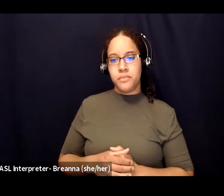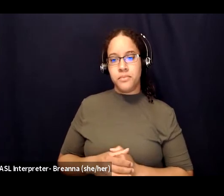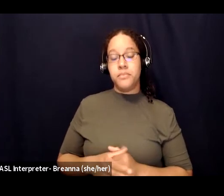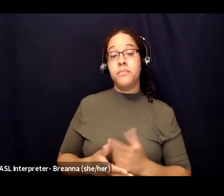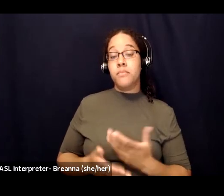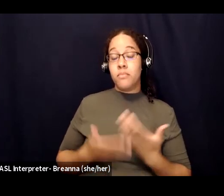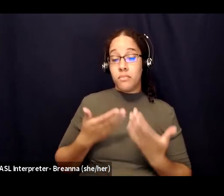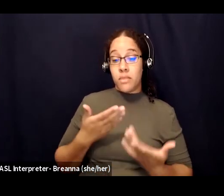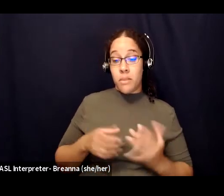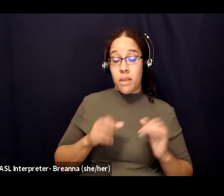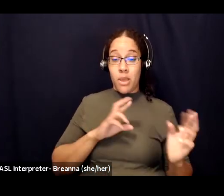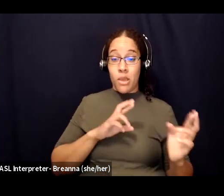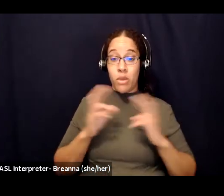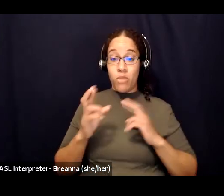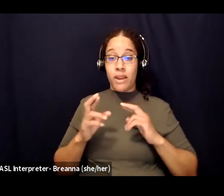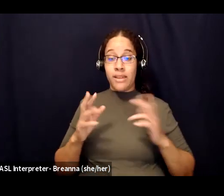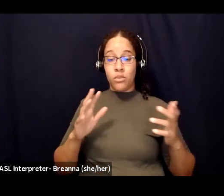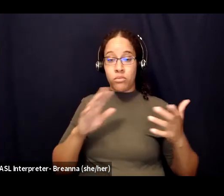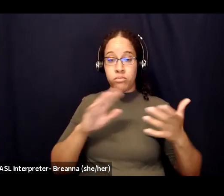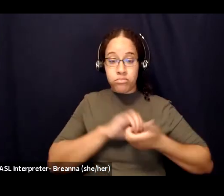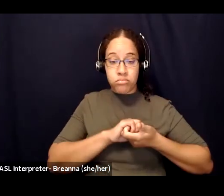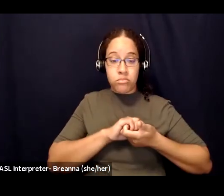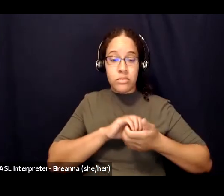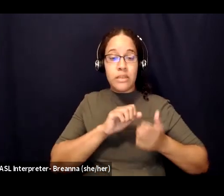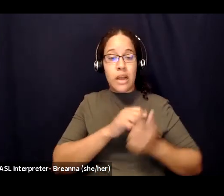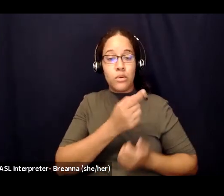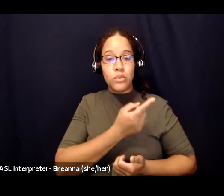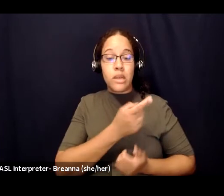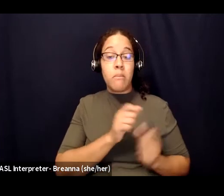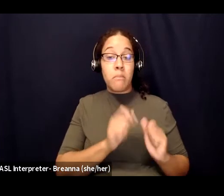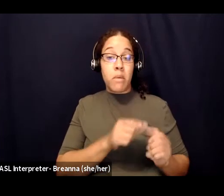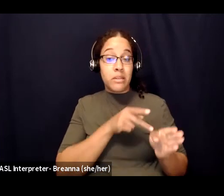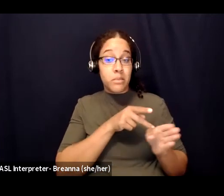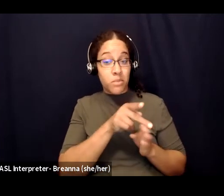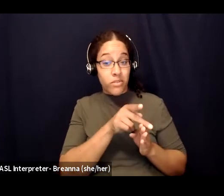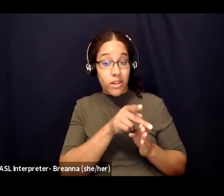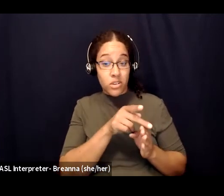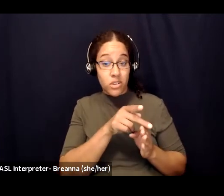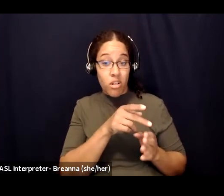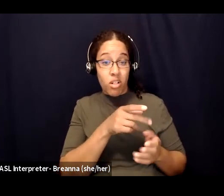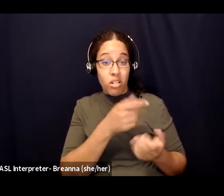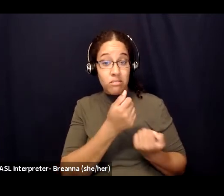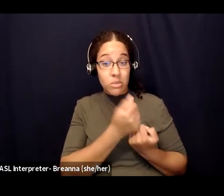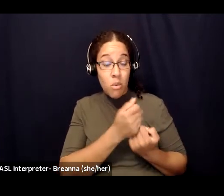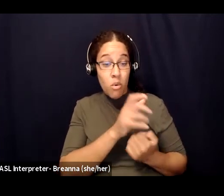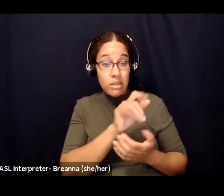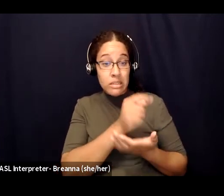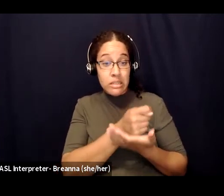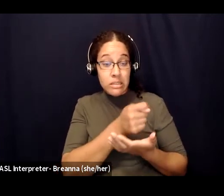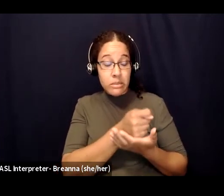support or someone you trust to unpack what happened um and be able to take care of yourself but maybe you ask yourself is it because